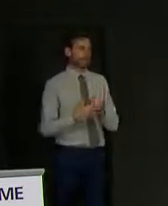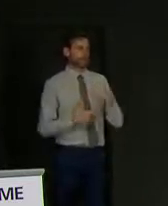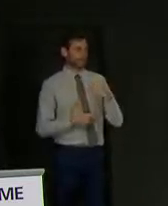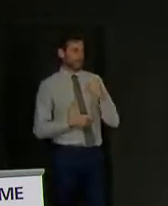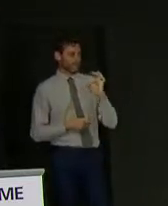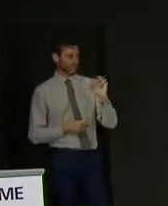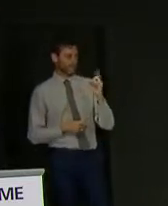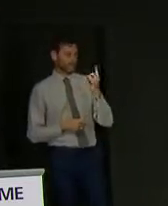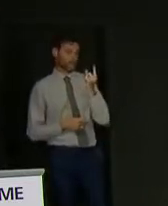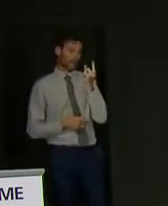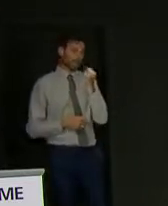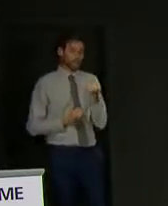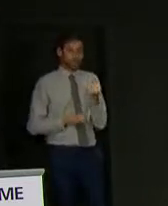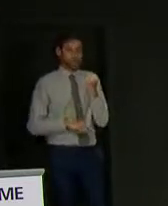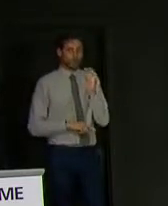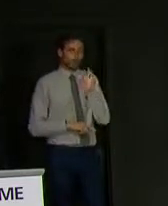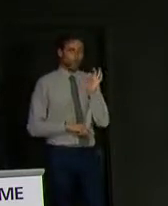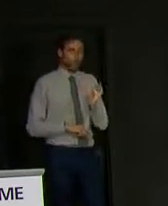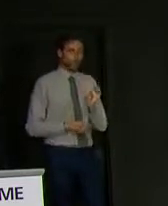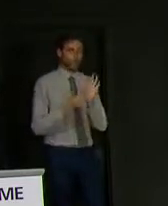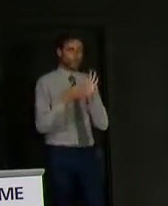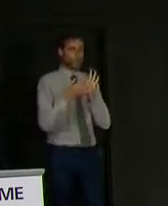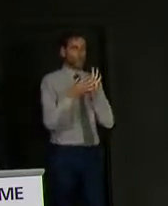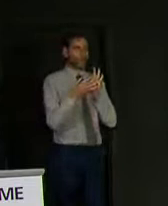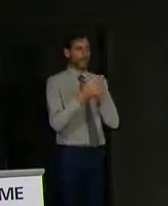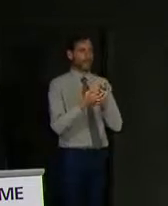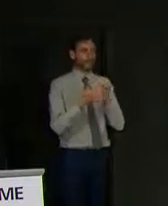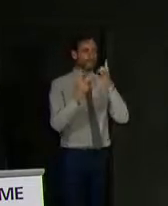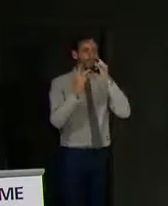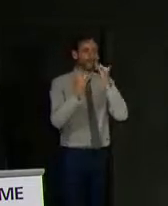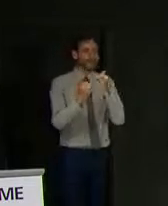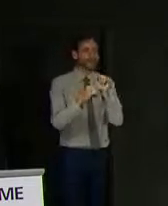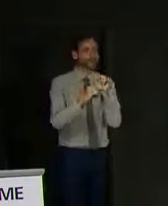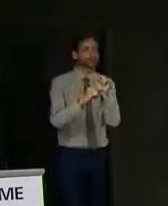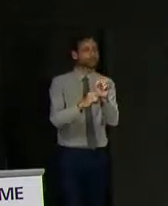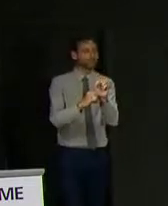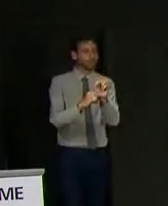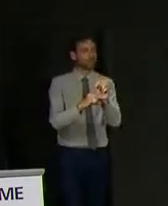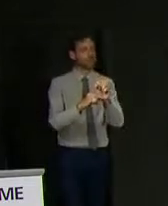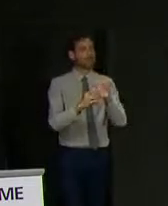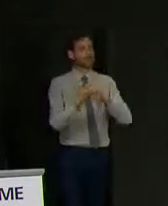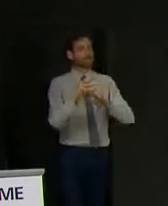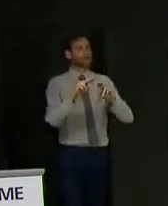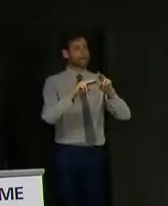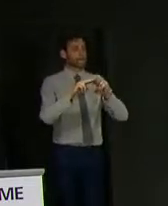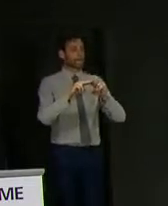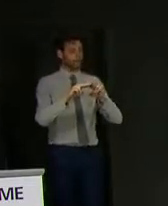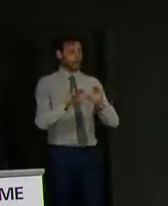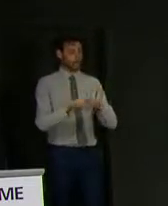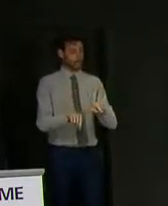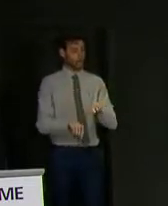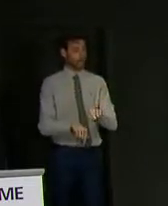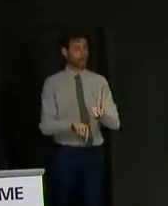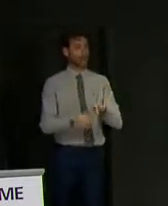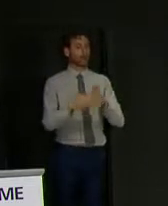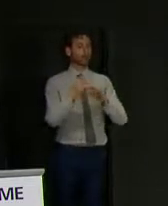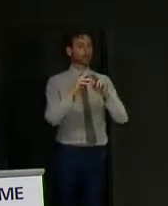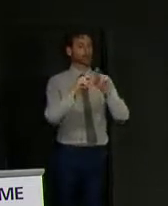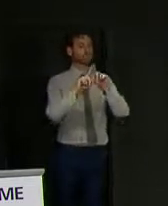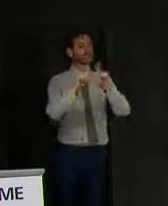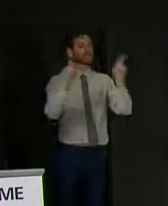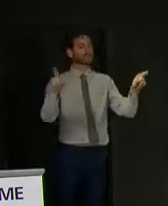question here about Test and Protect and the children of parents who are separated? The lockdown legislation allows those children to move between parents.